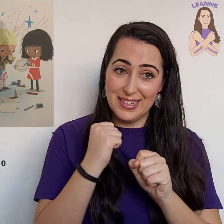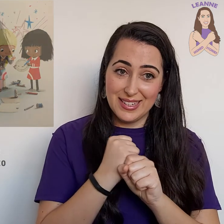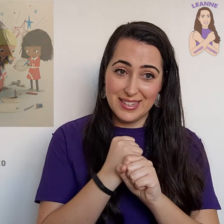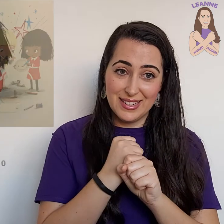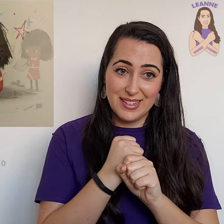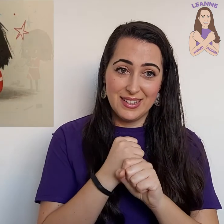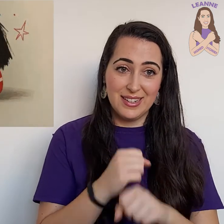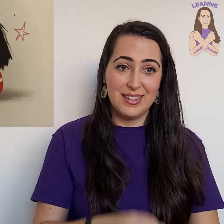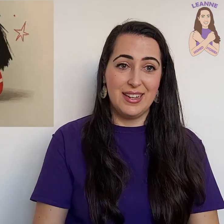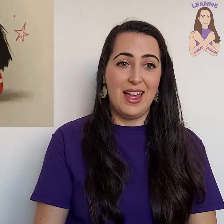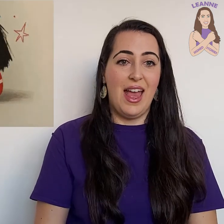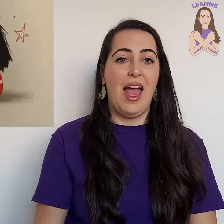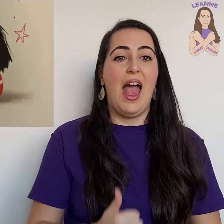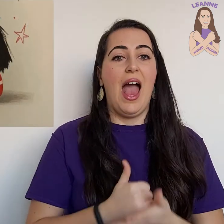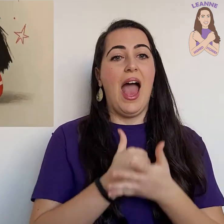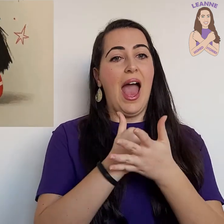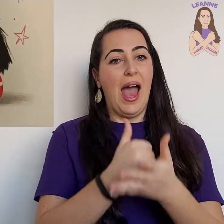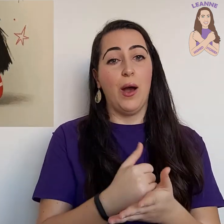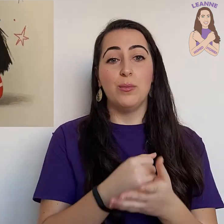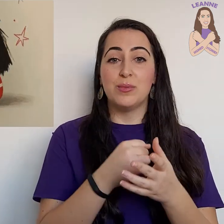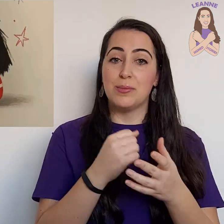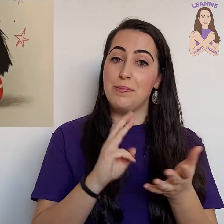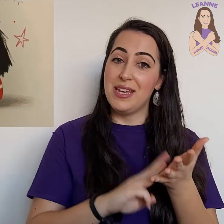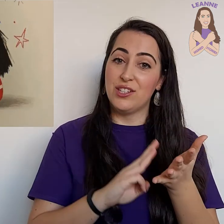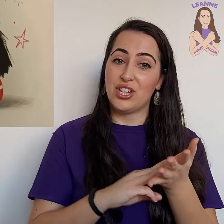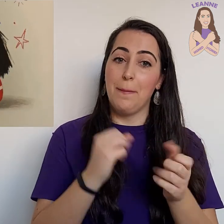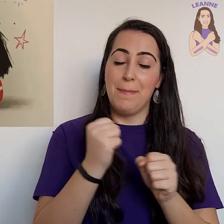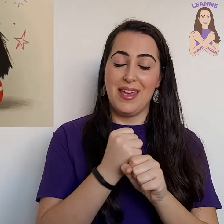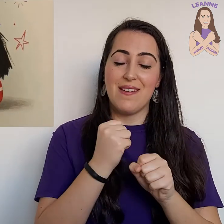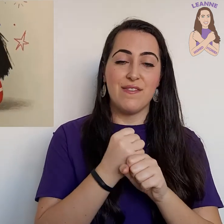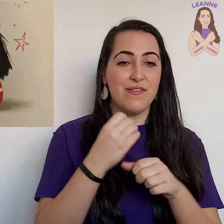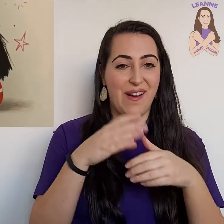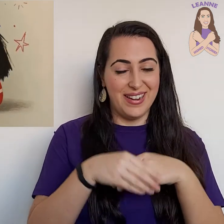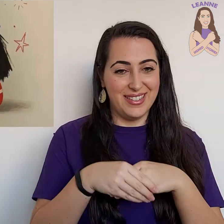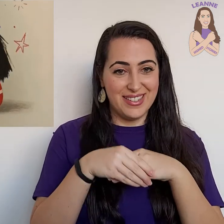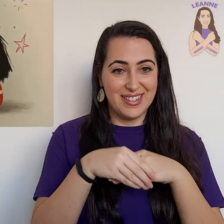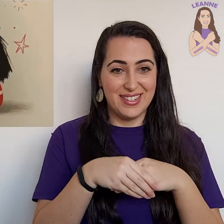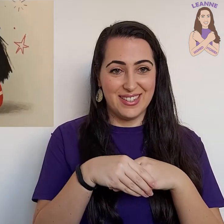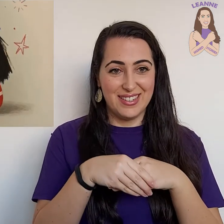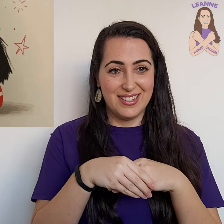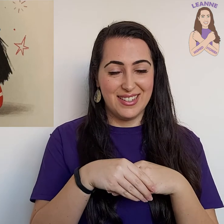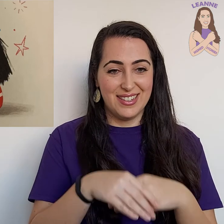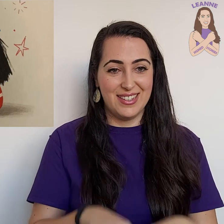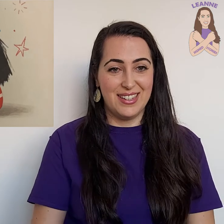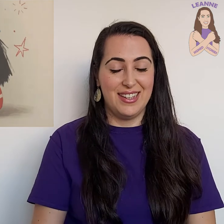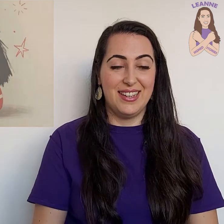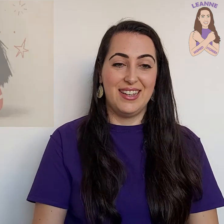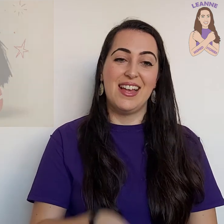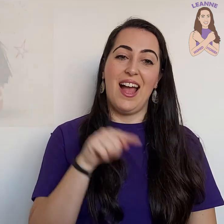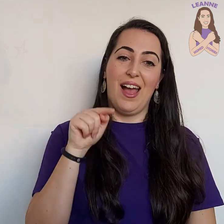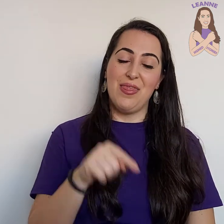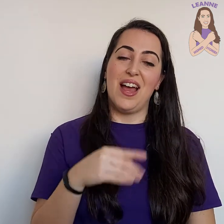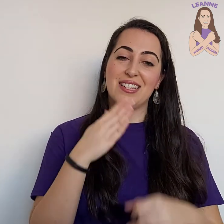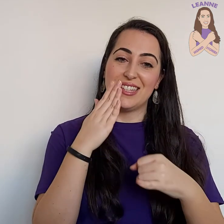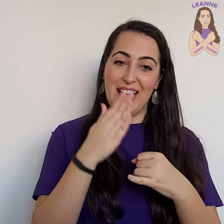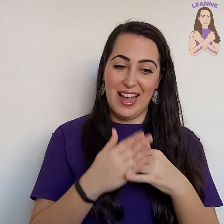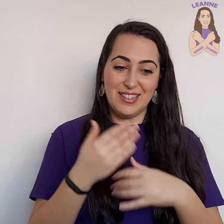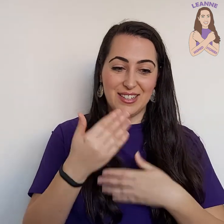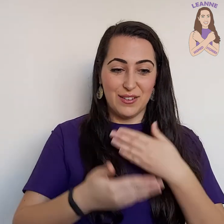helped Misha make friends. And that's the end of